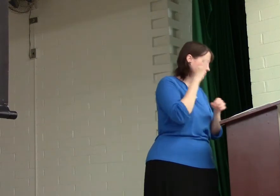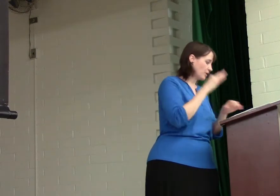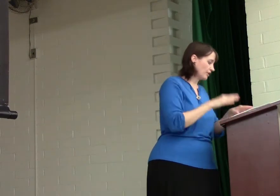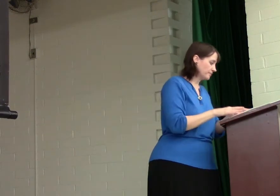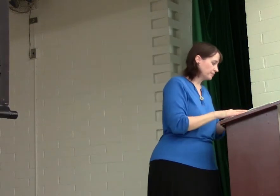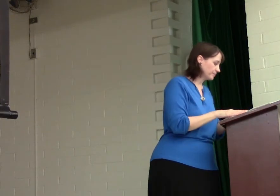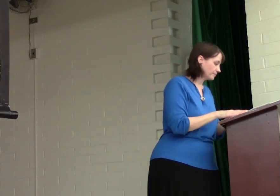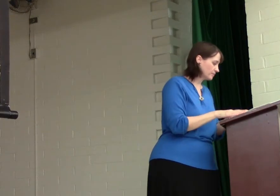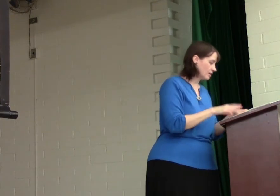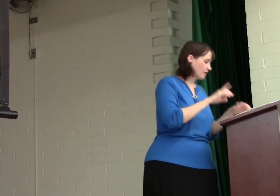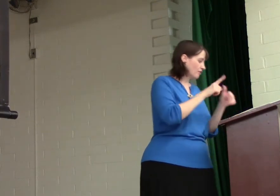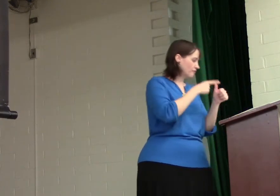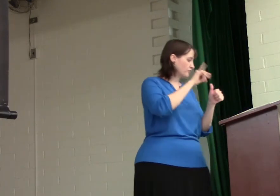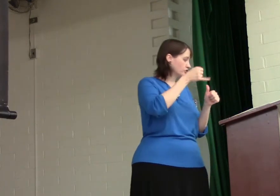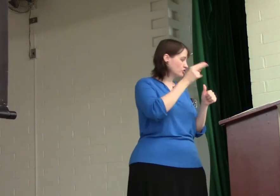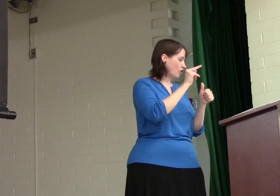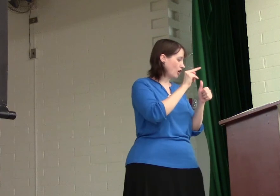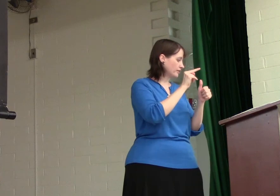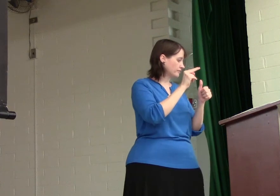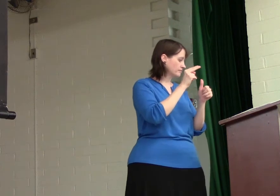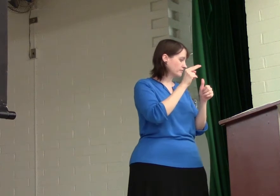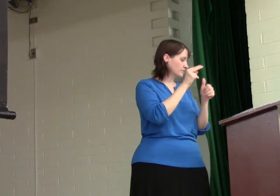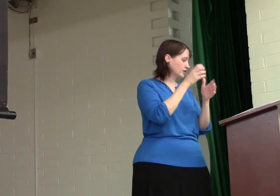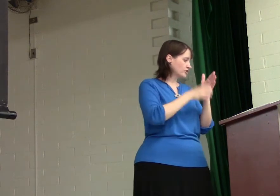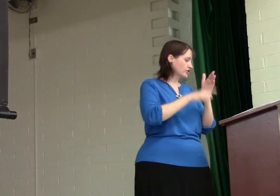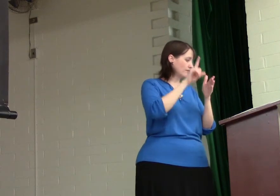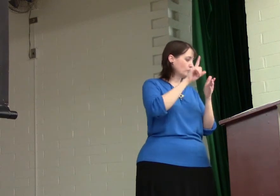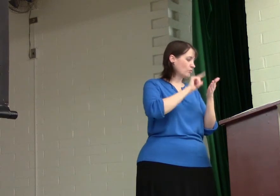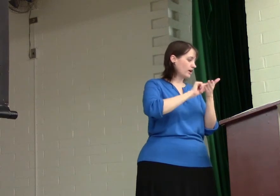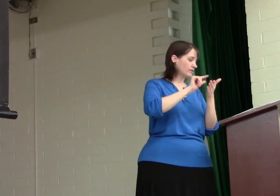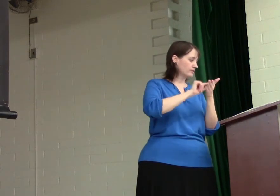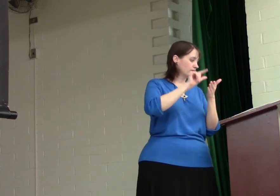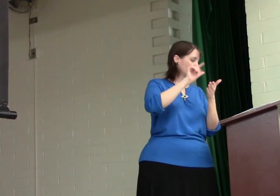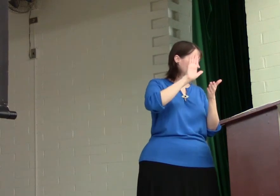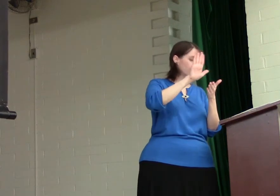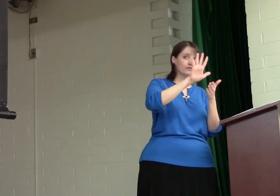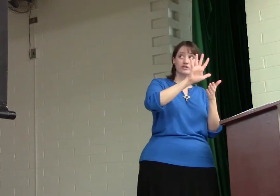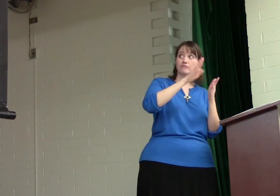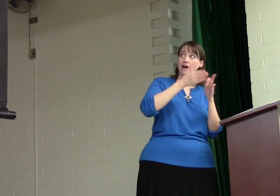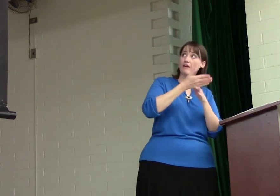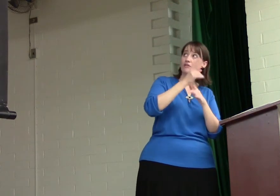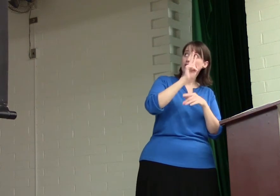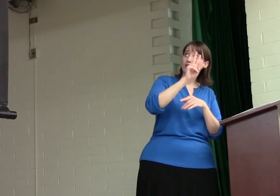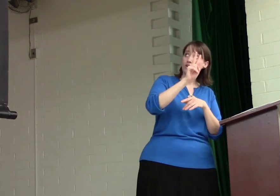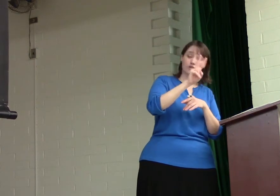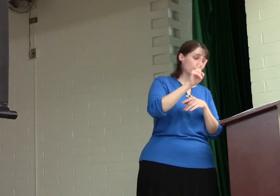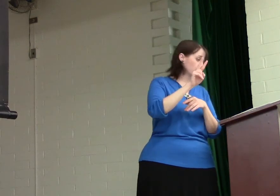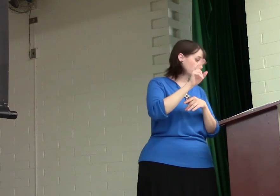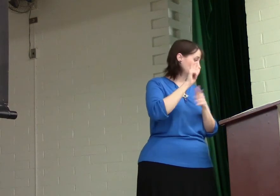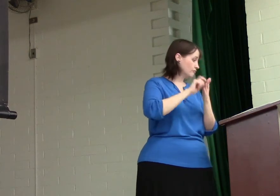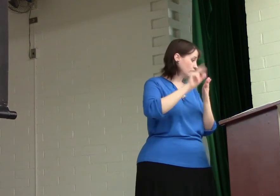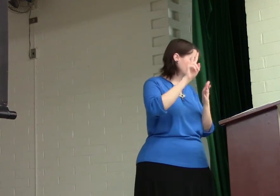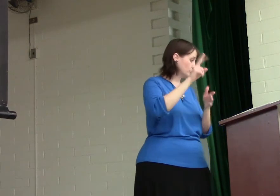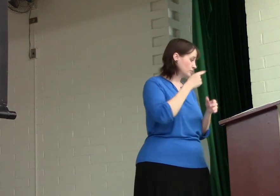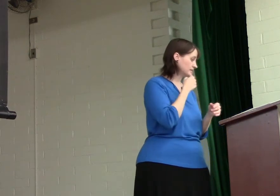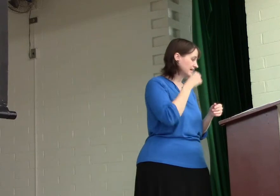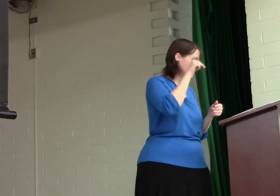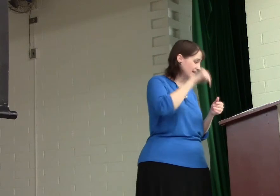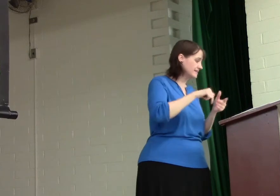Spirit. 1 John 1, verse 5 through 2, verse 2 says, this